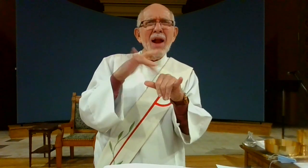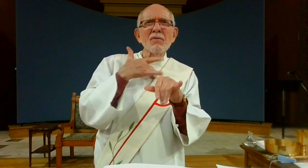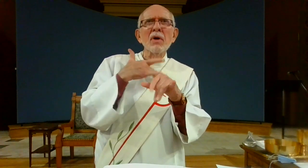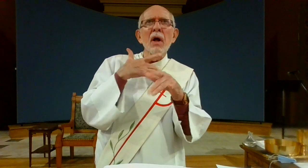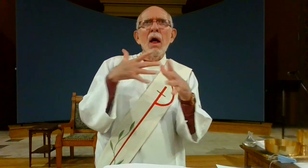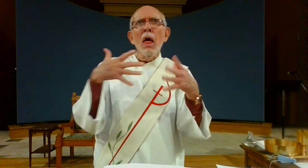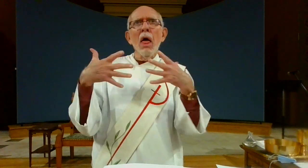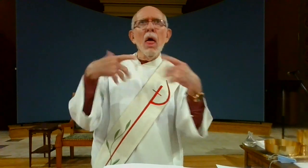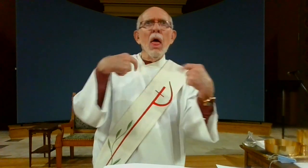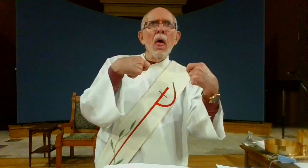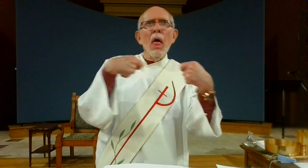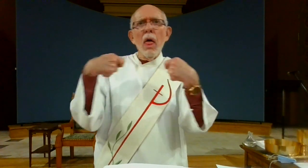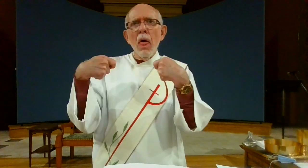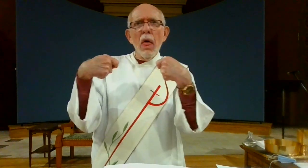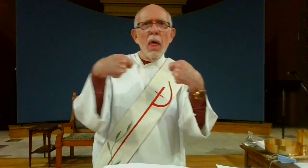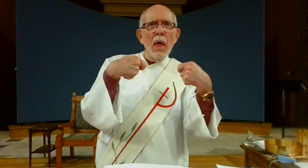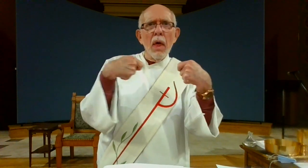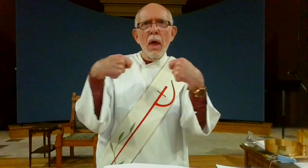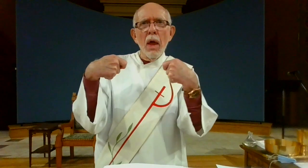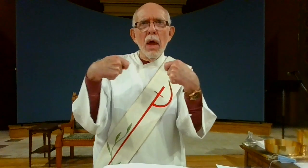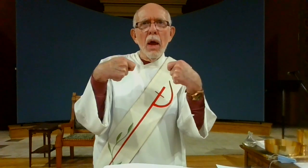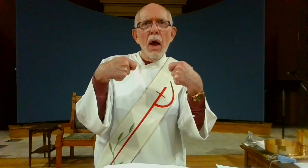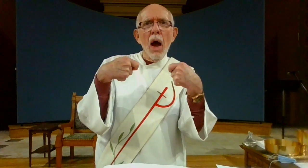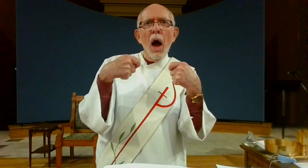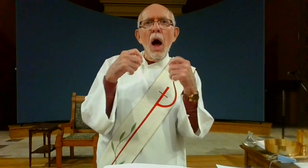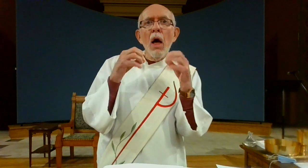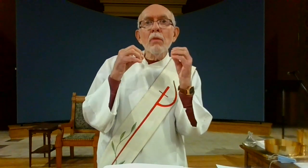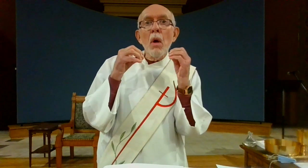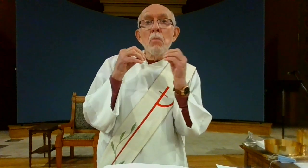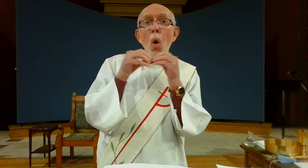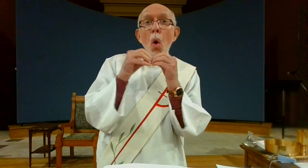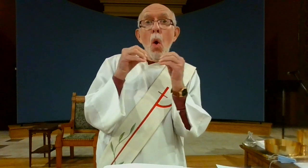We go to church and we do our best but we still feel caught in this tension